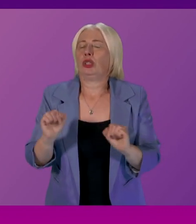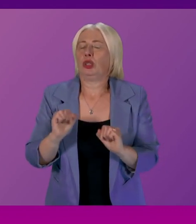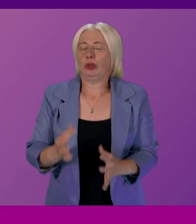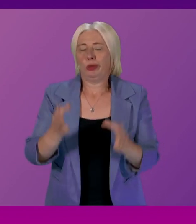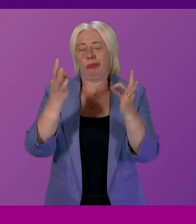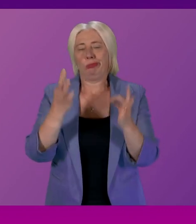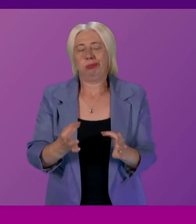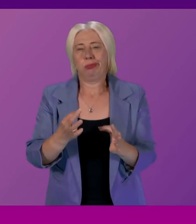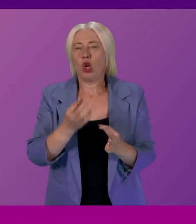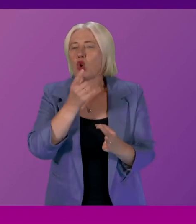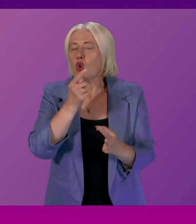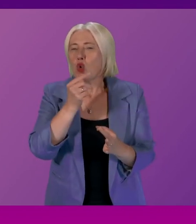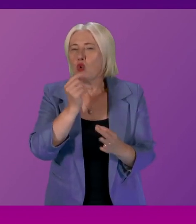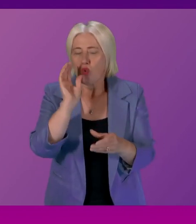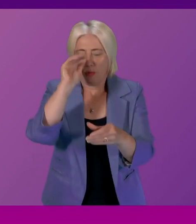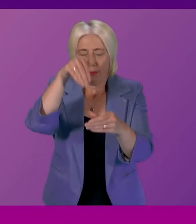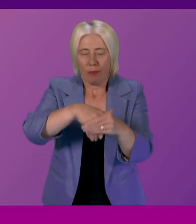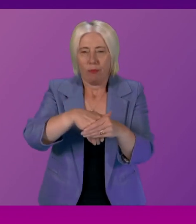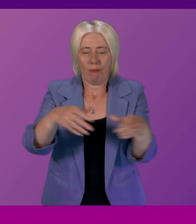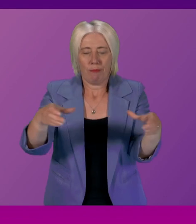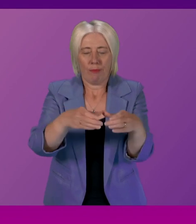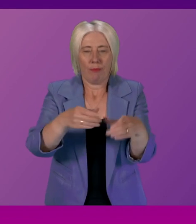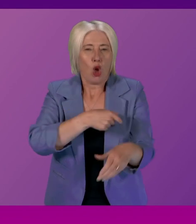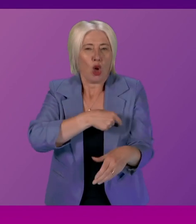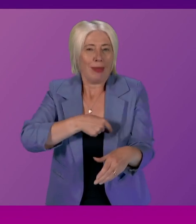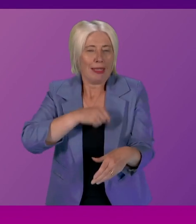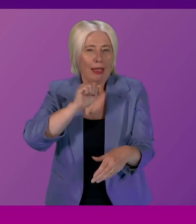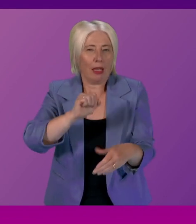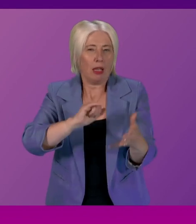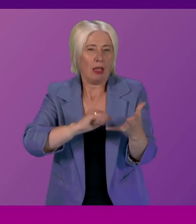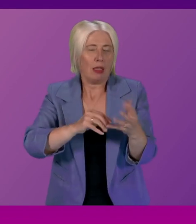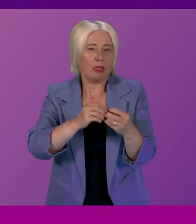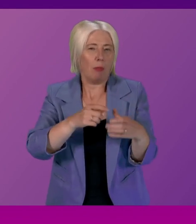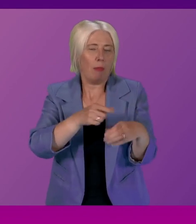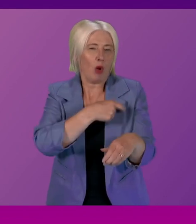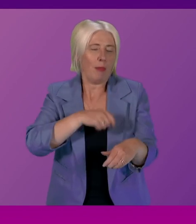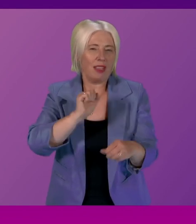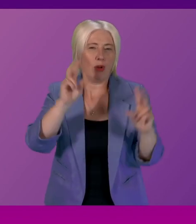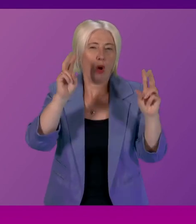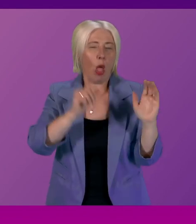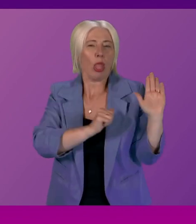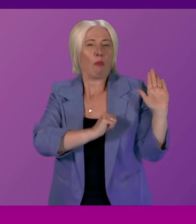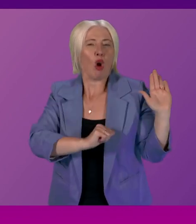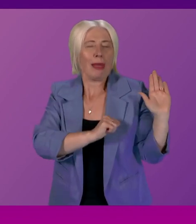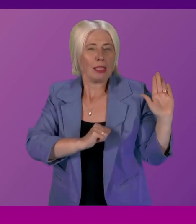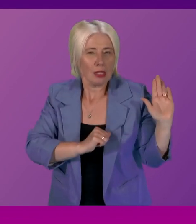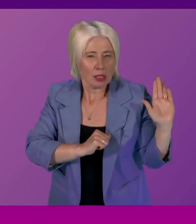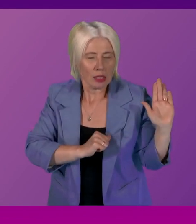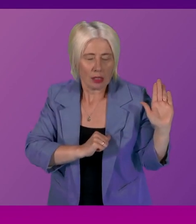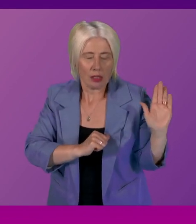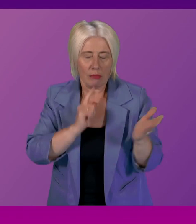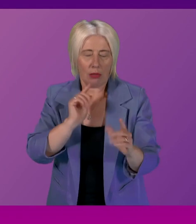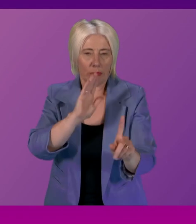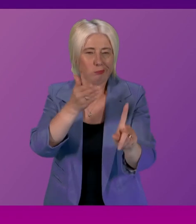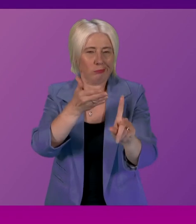the absolute membership of the subcommittee on keeping the promise but the entire purpose